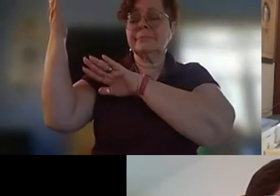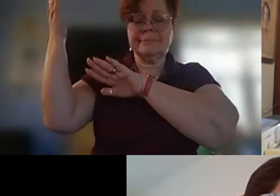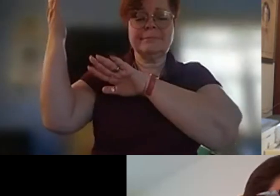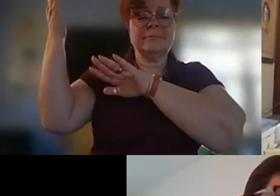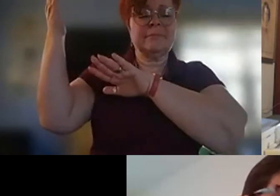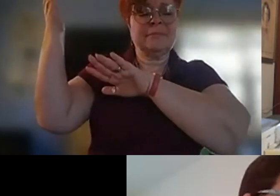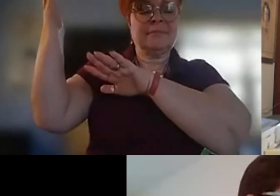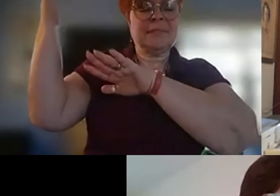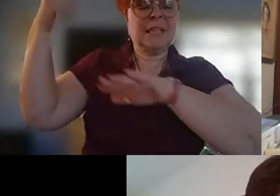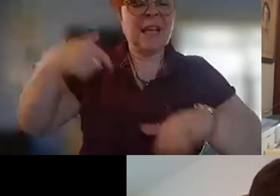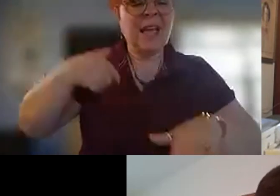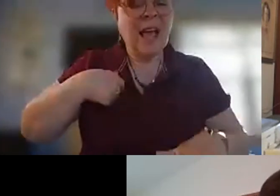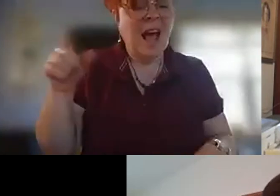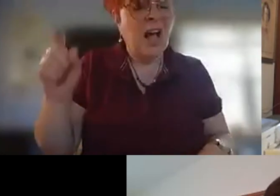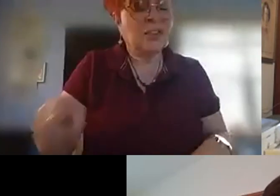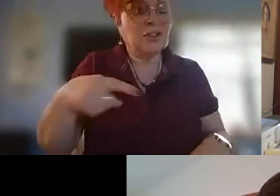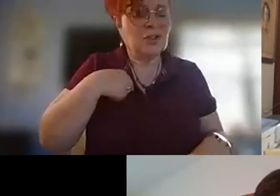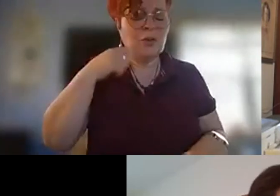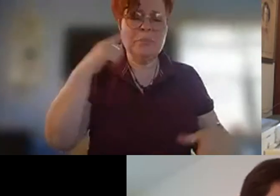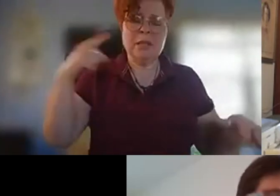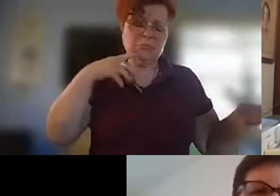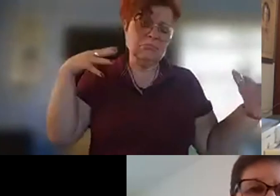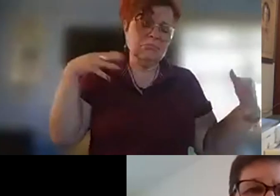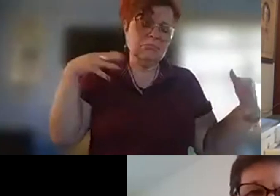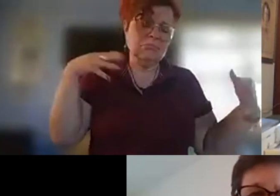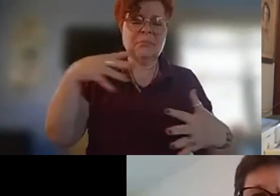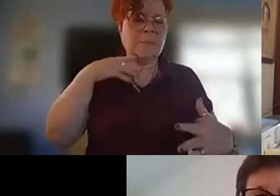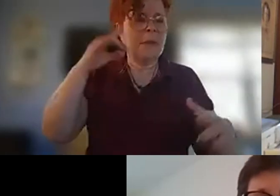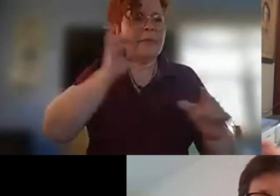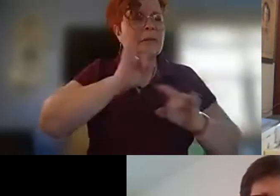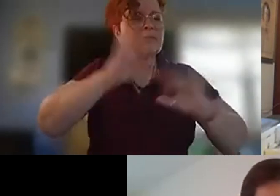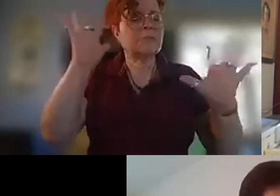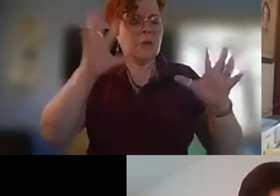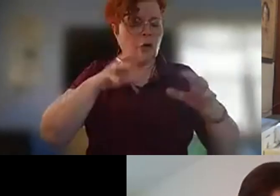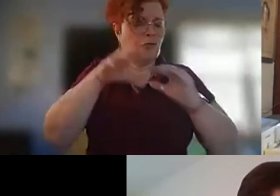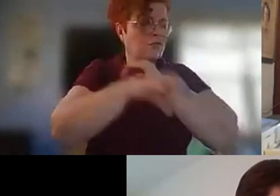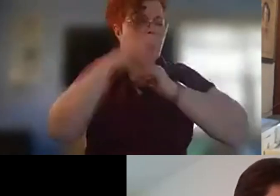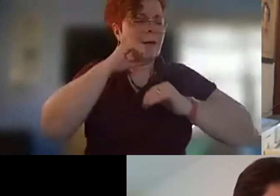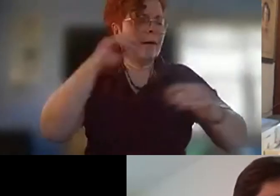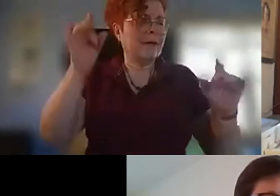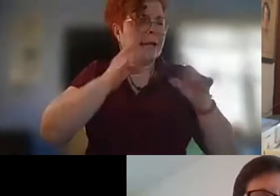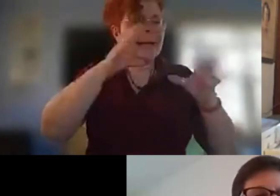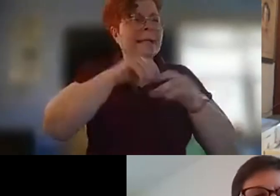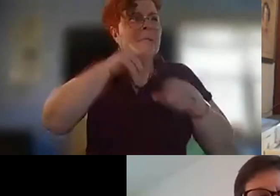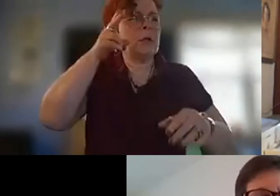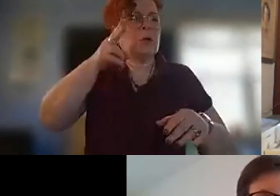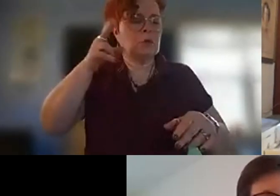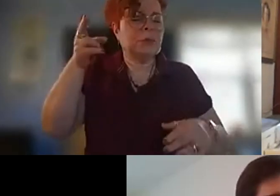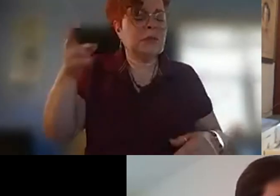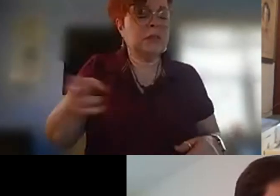i should be eroded by the shallow crimes of hate in human history but i am old